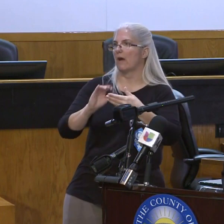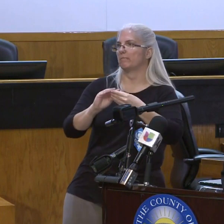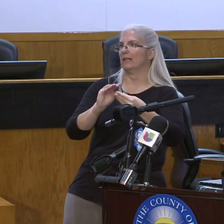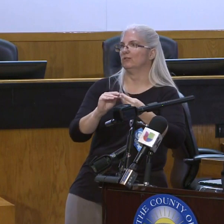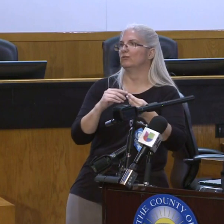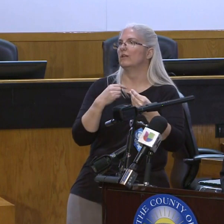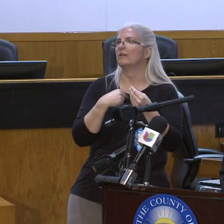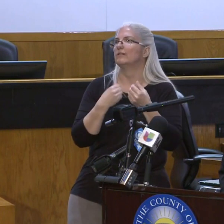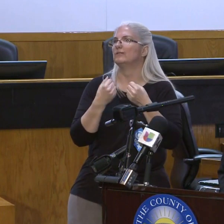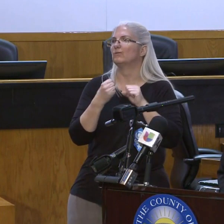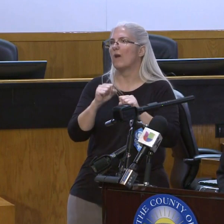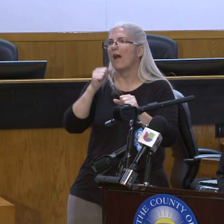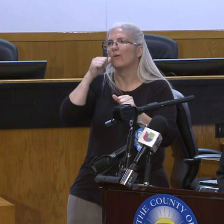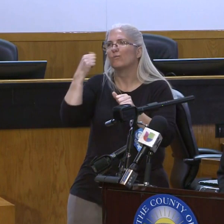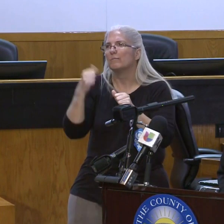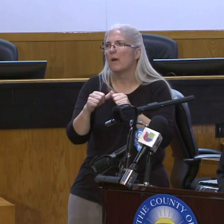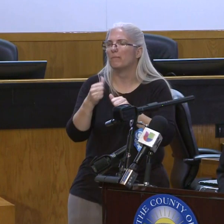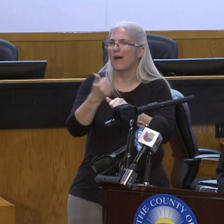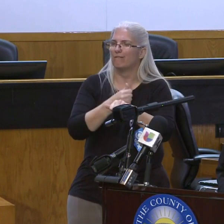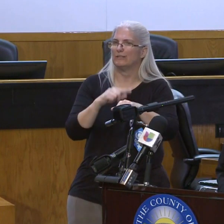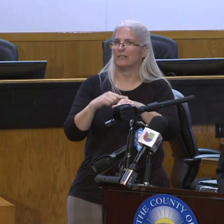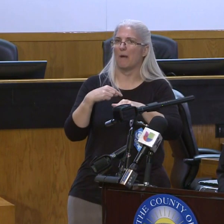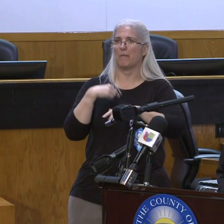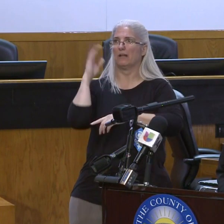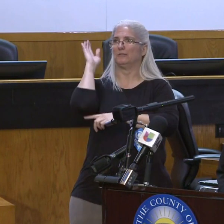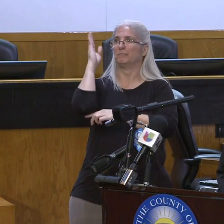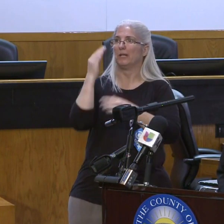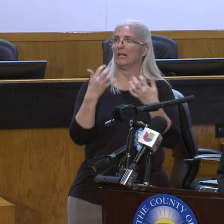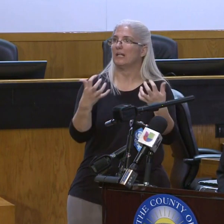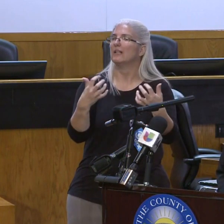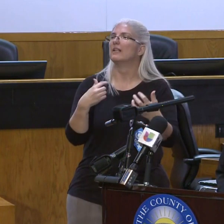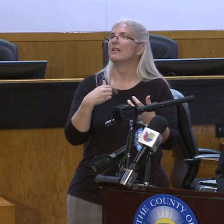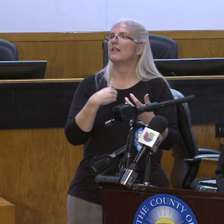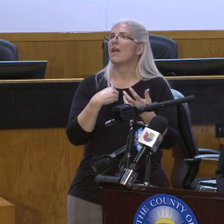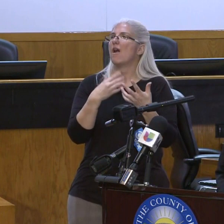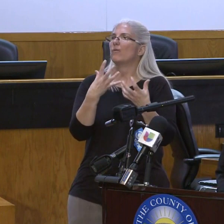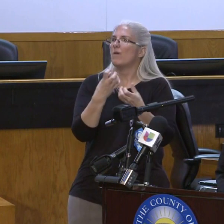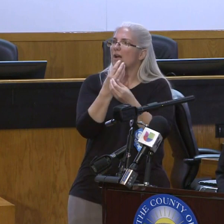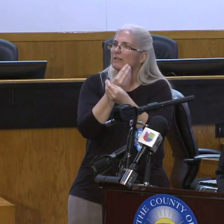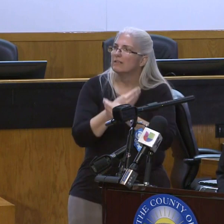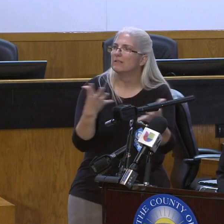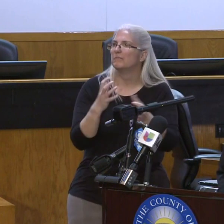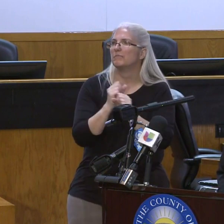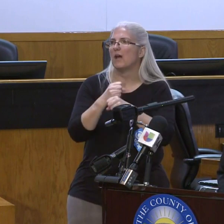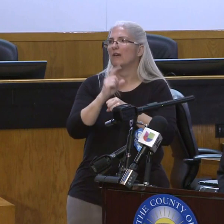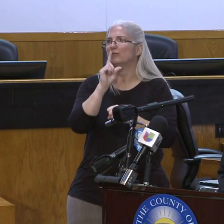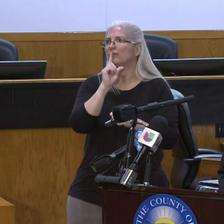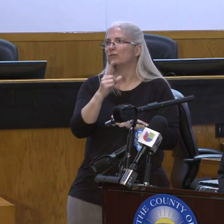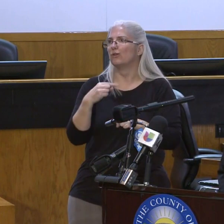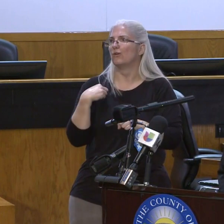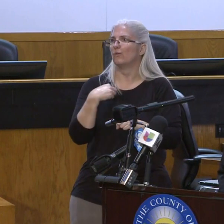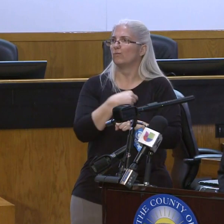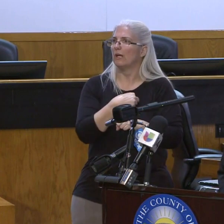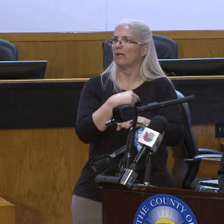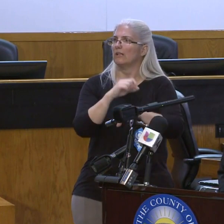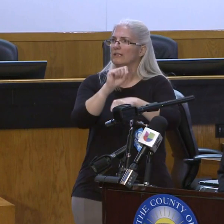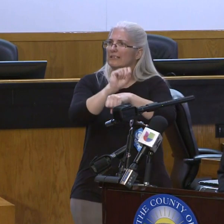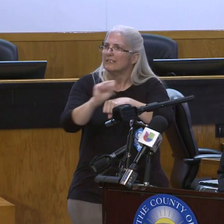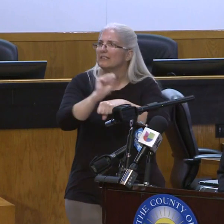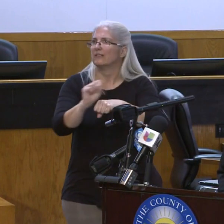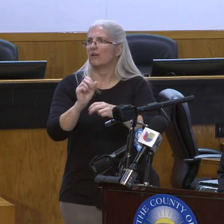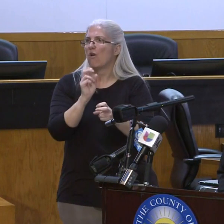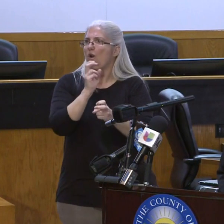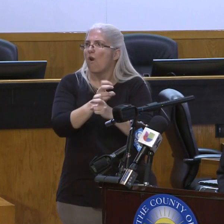get a chance to talk to you, the public. Let's make sure that we're being extra supportive and kind to our grocery workers,